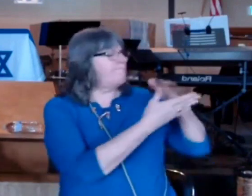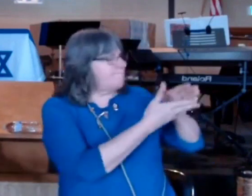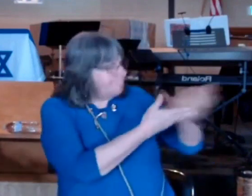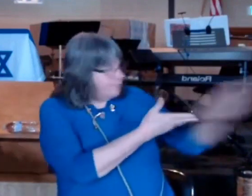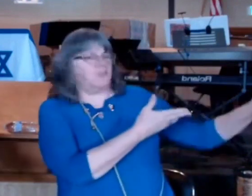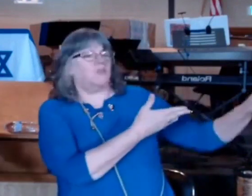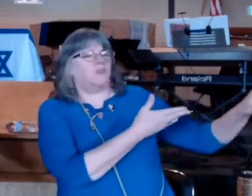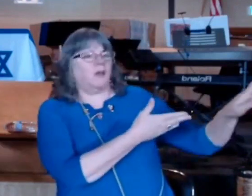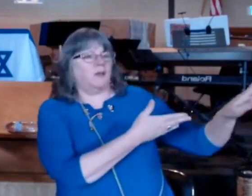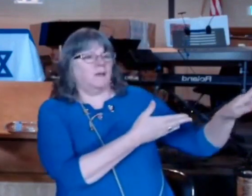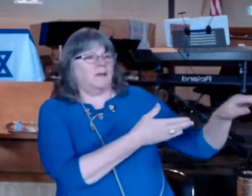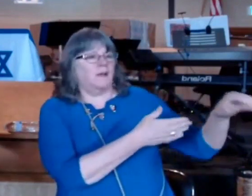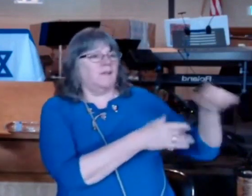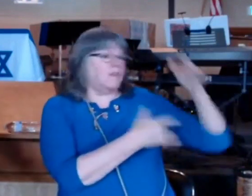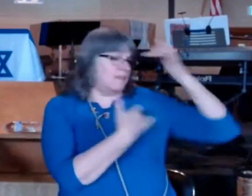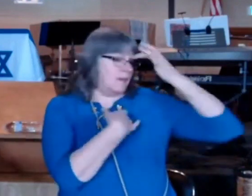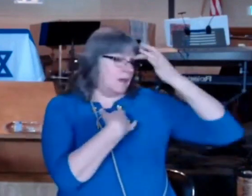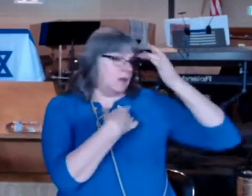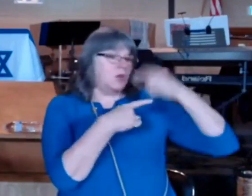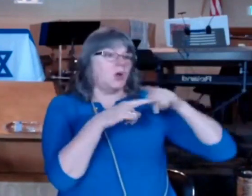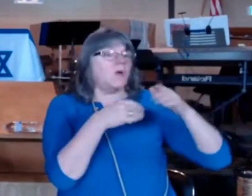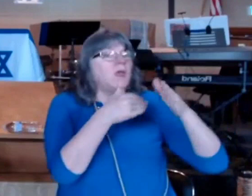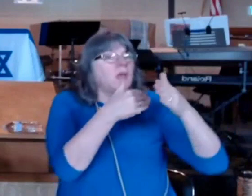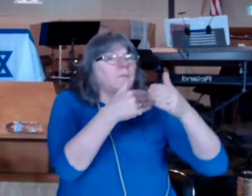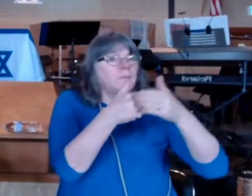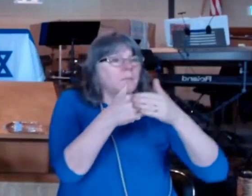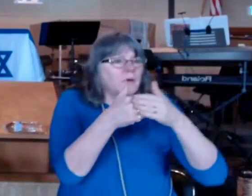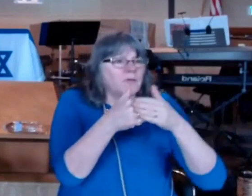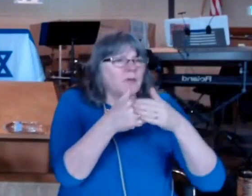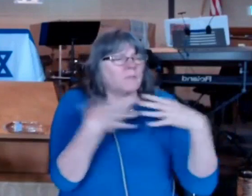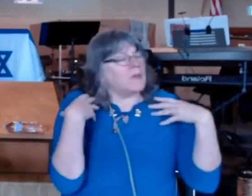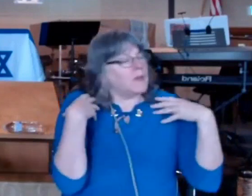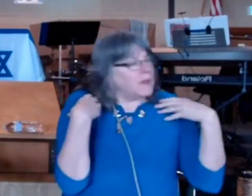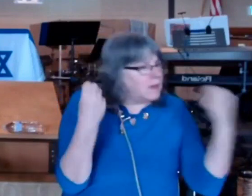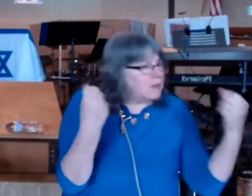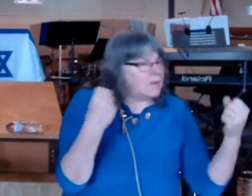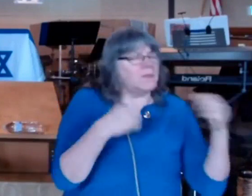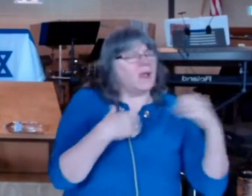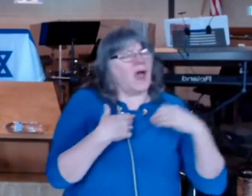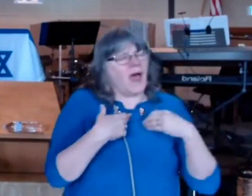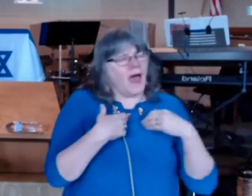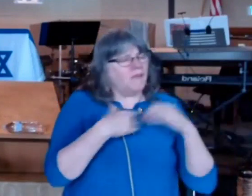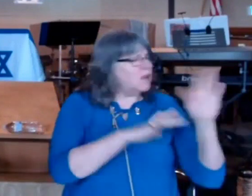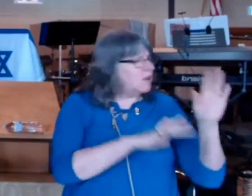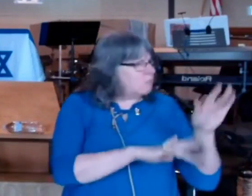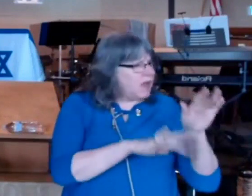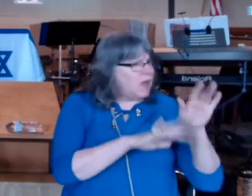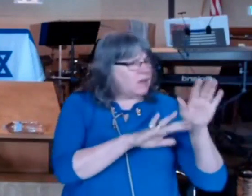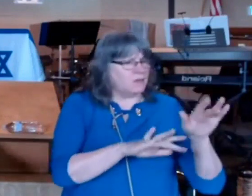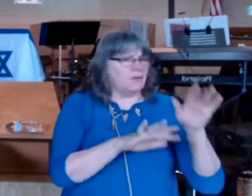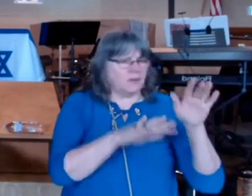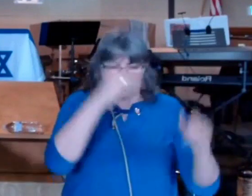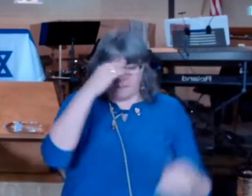handicapped they approached them to heal and cleanse them